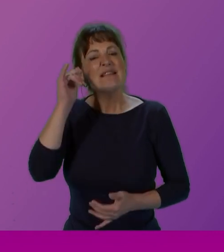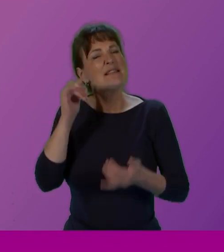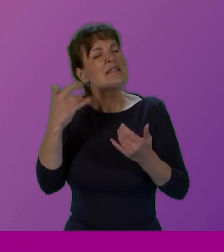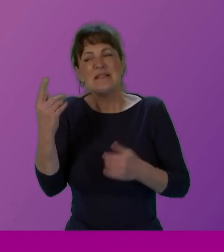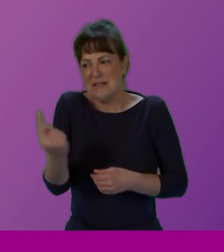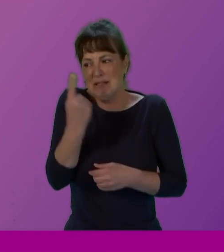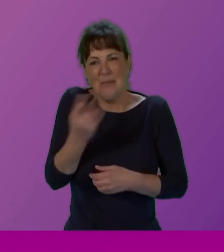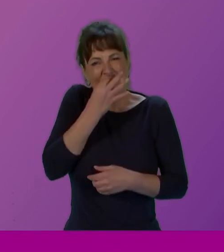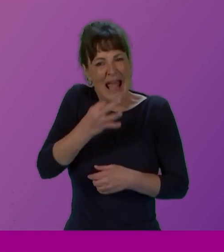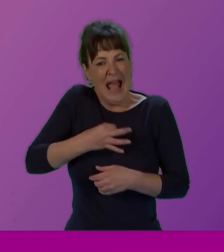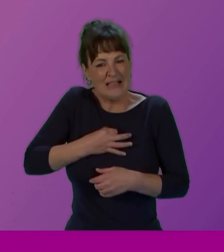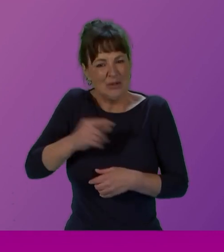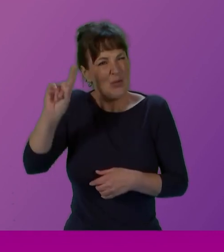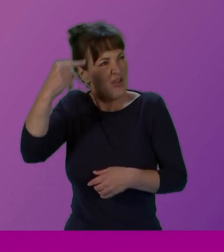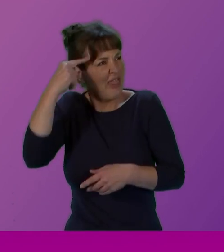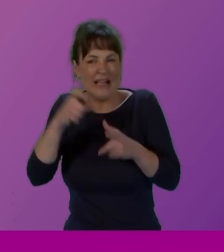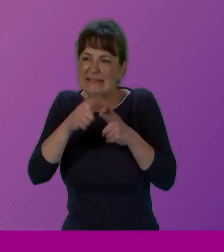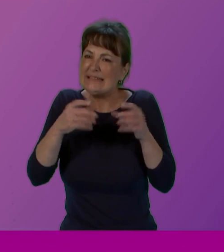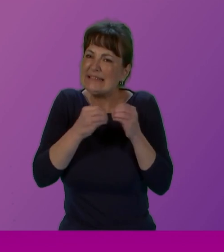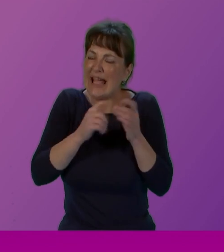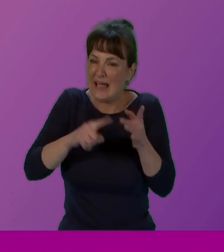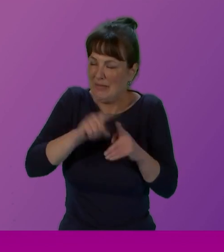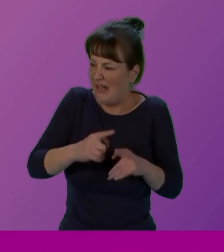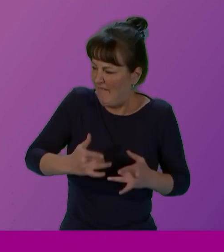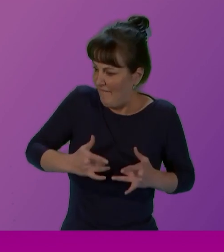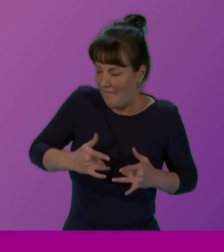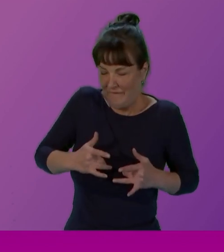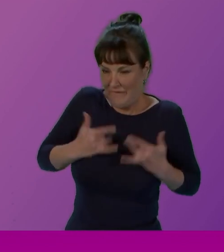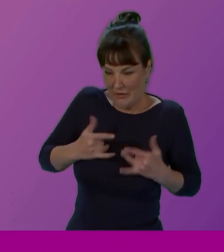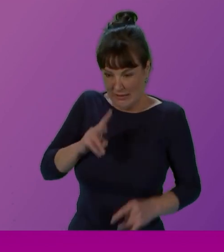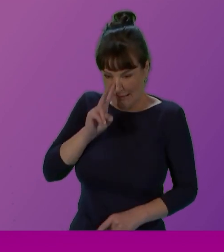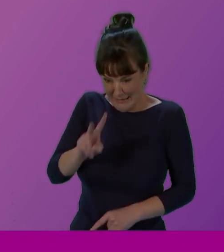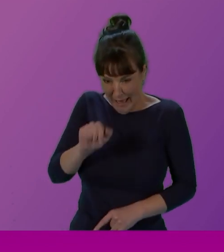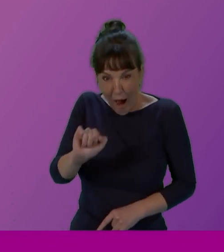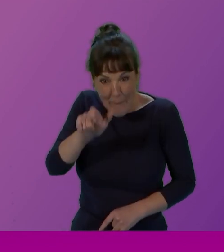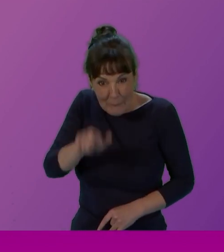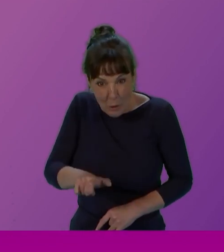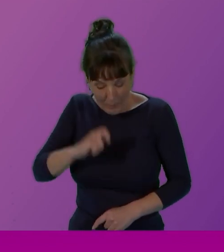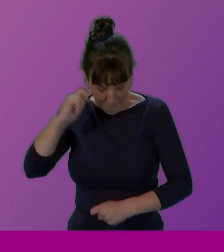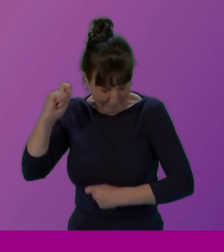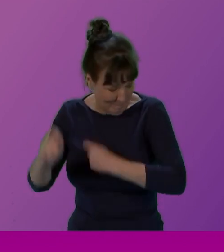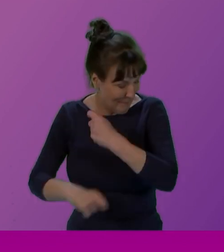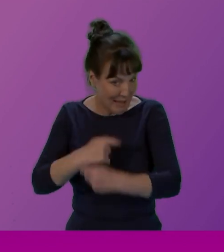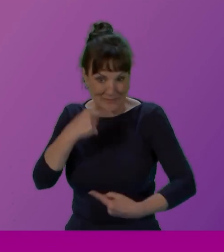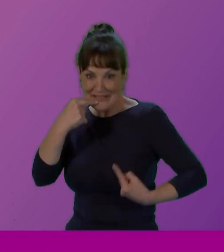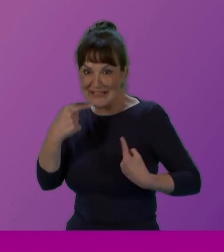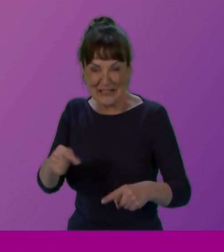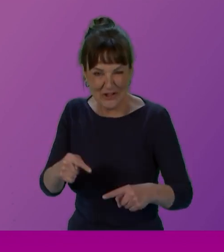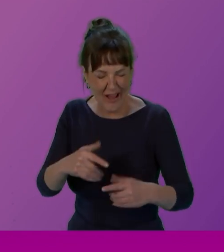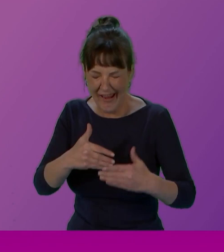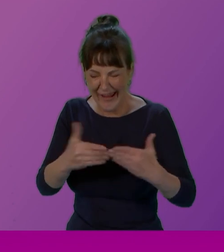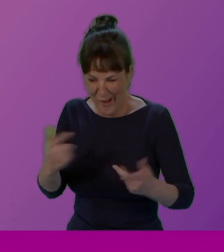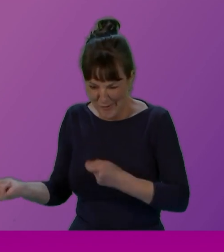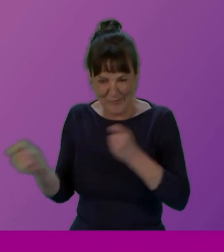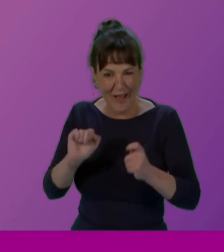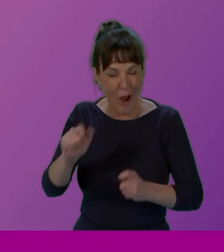said, what do you think Debbie feels about seeing her pupil become a teacher and bring her pupils